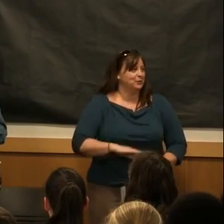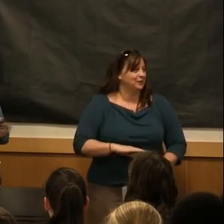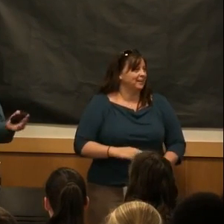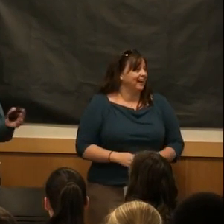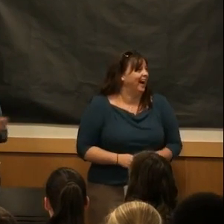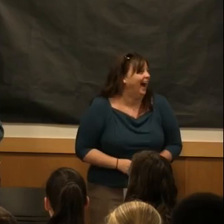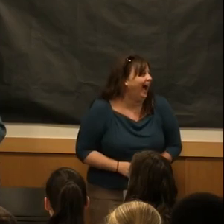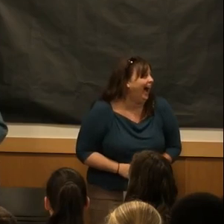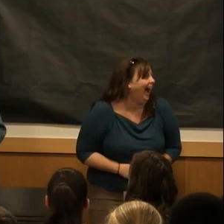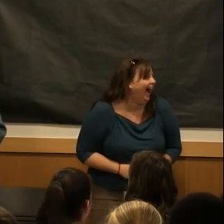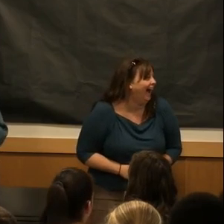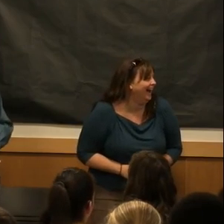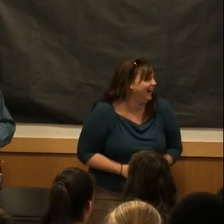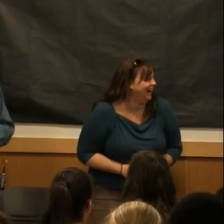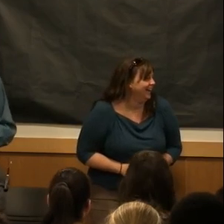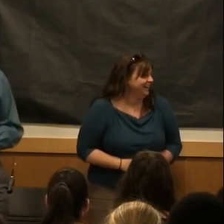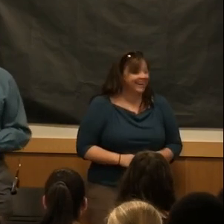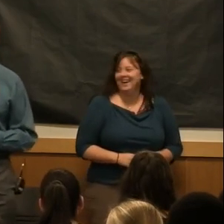We'll start one more time.